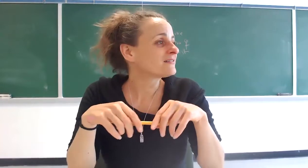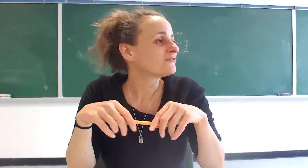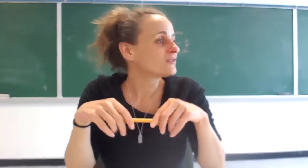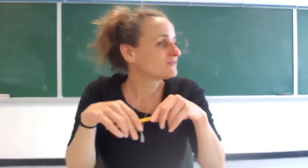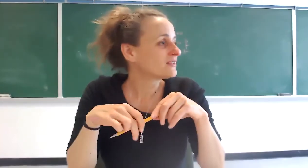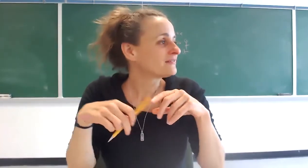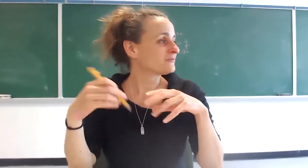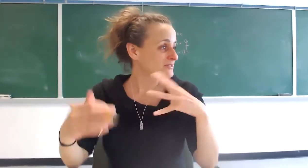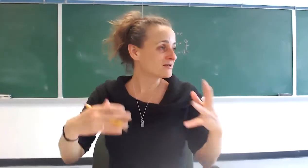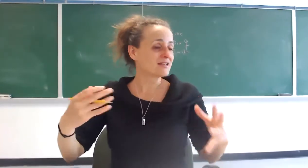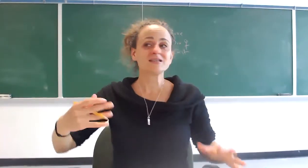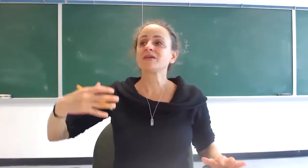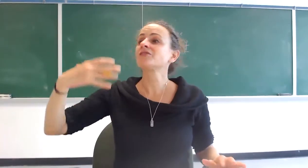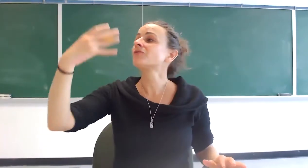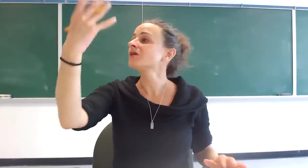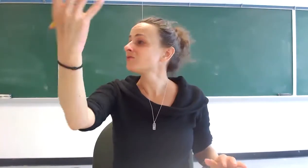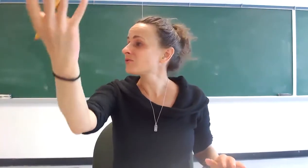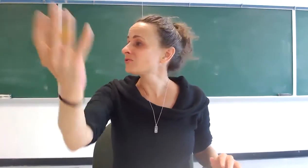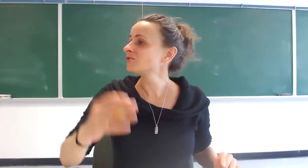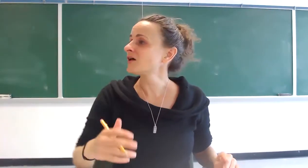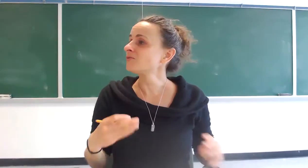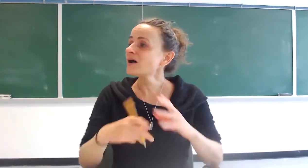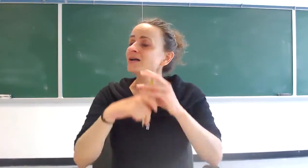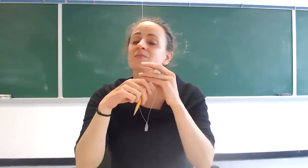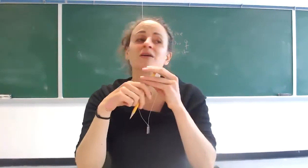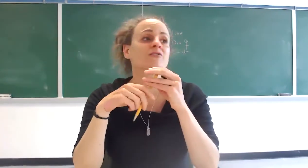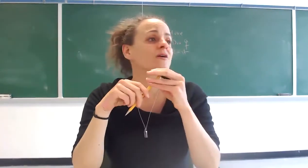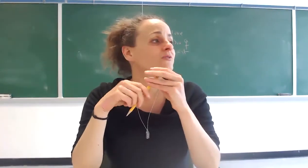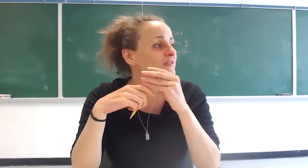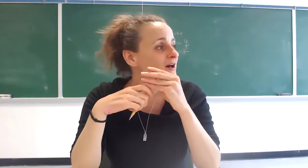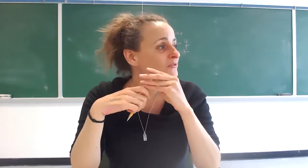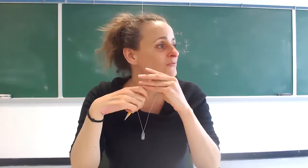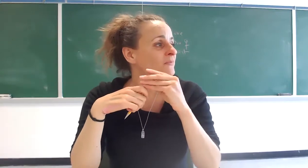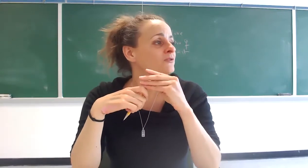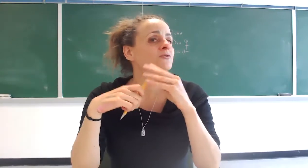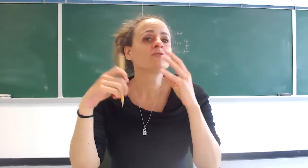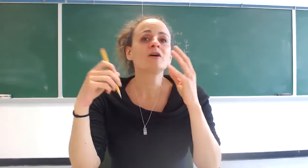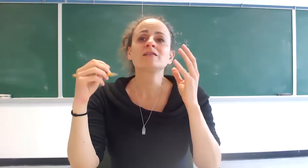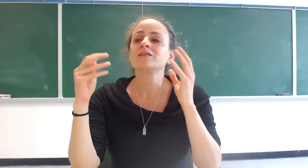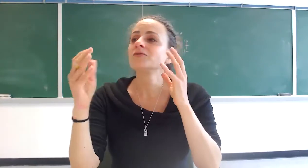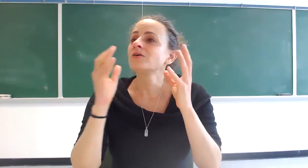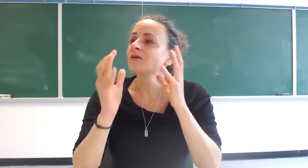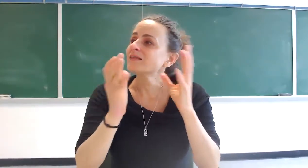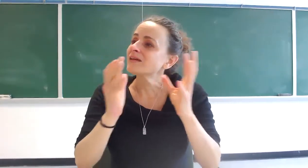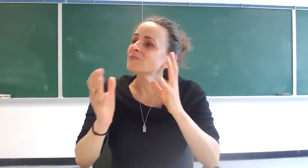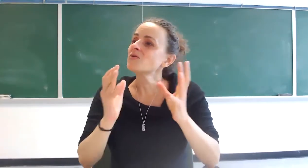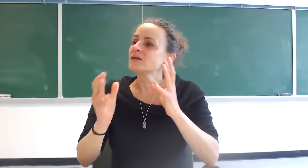for living us is a royal road to god why because when you doubt you do not you are at that moment